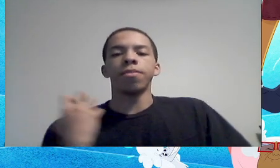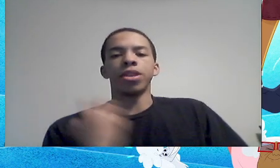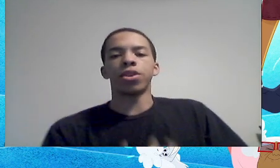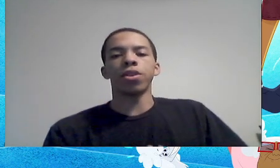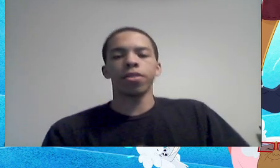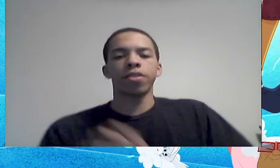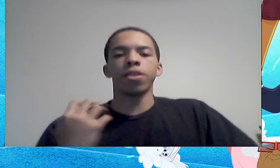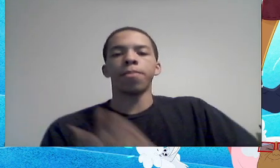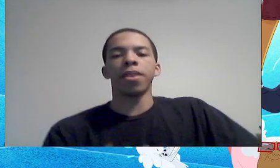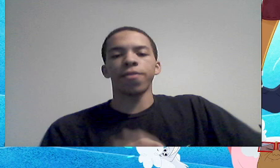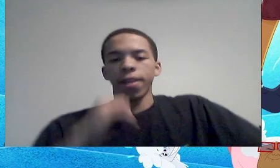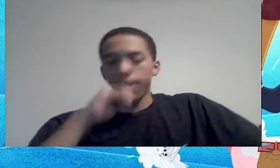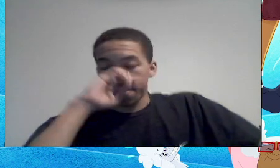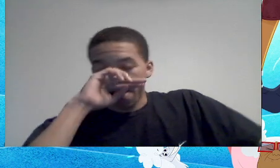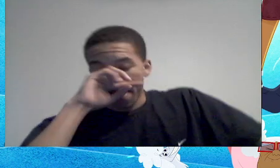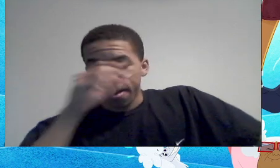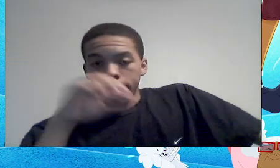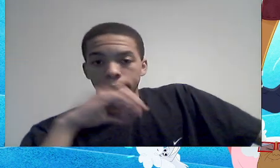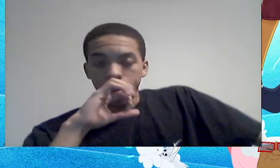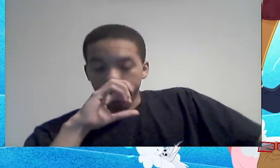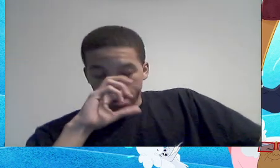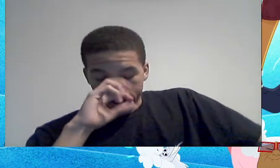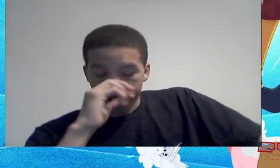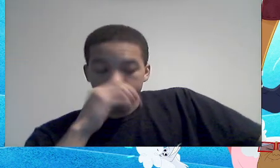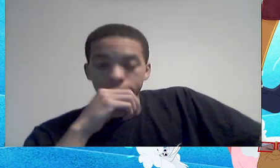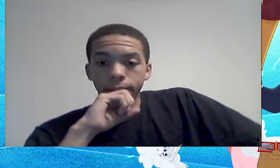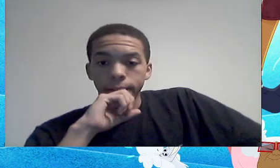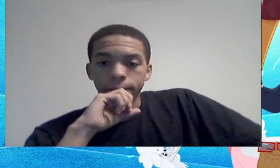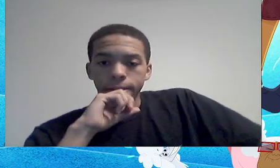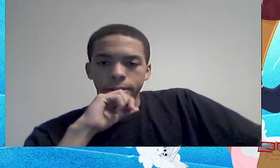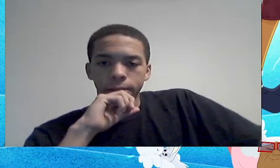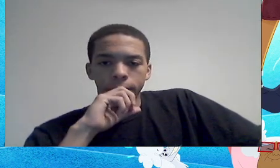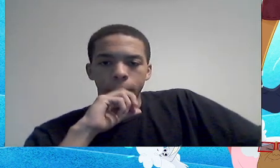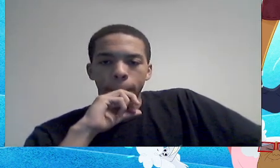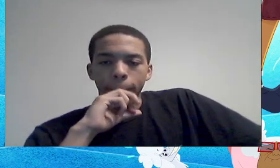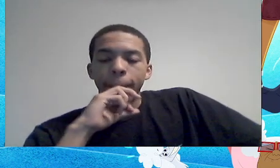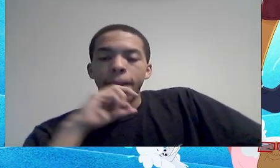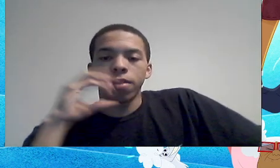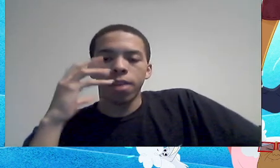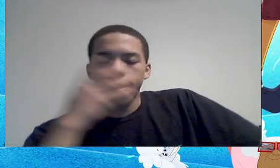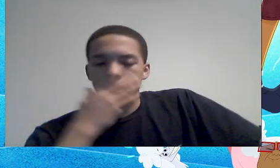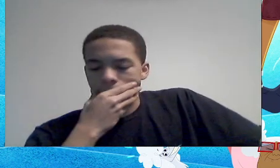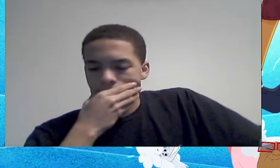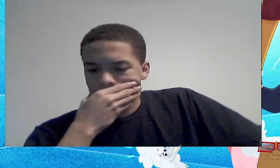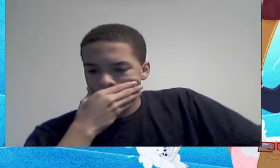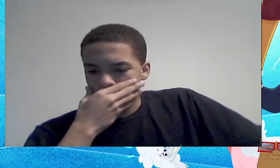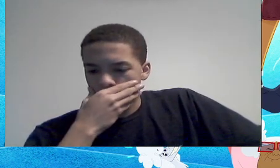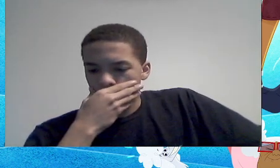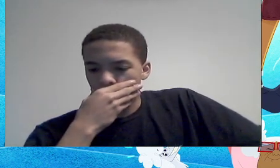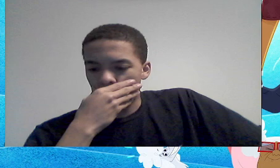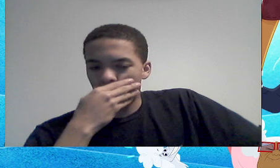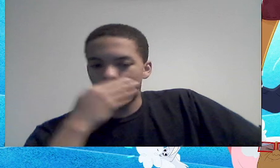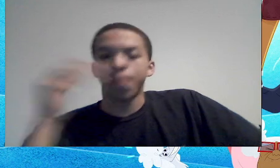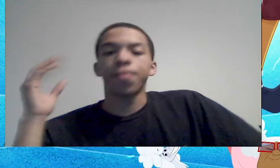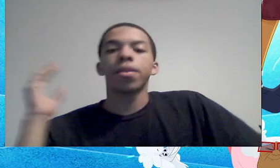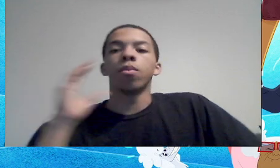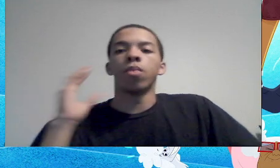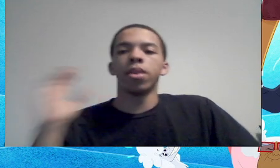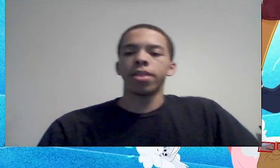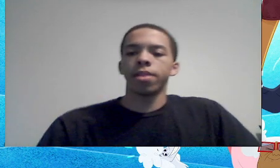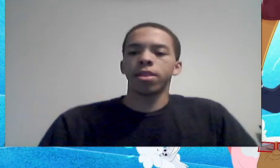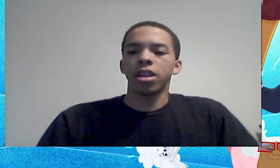to be jerks to your best friend. Uh, so, and then, um,